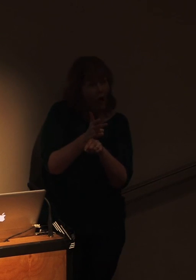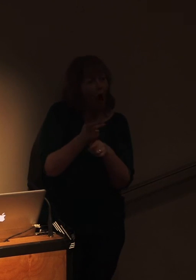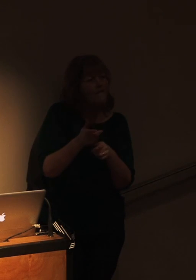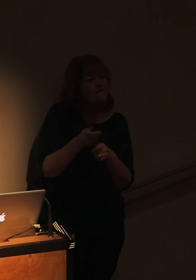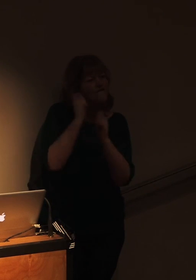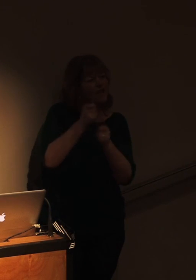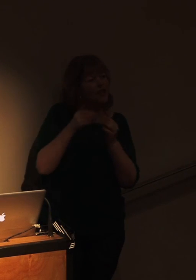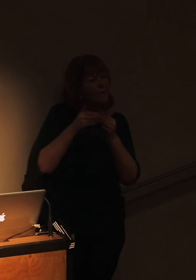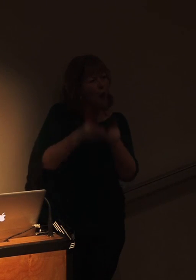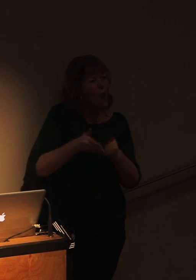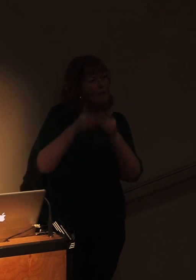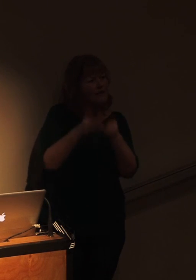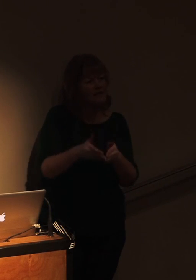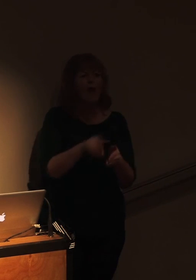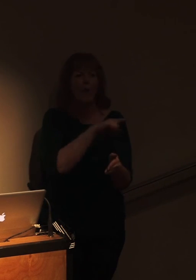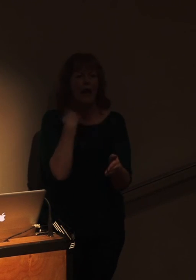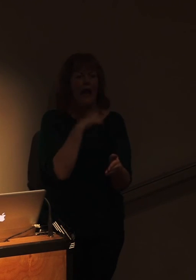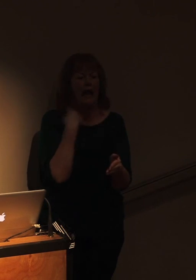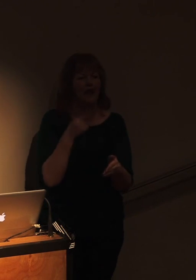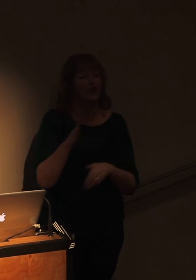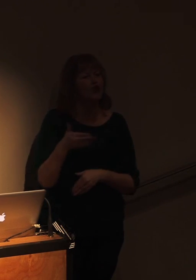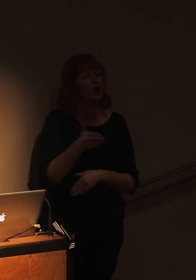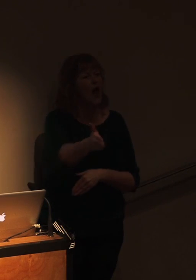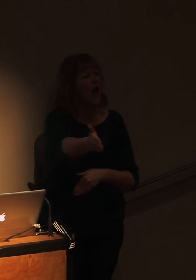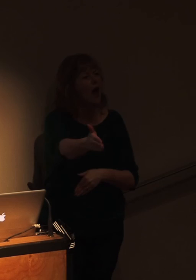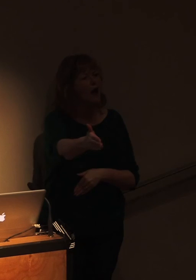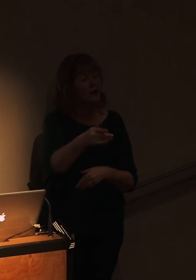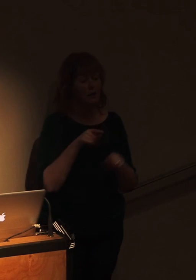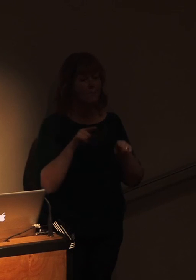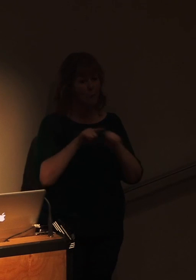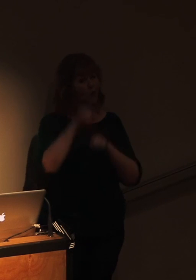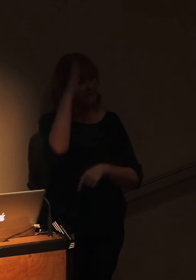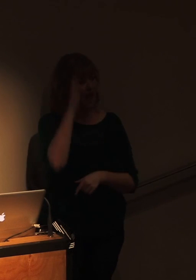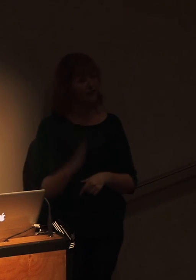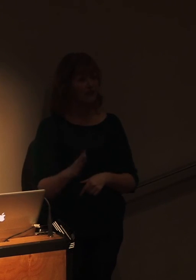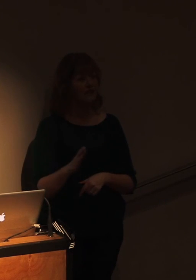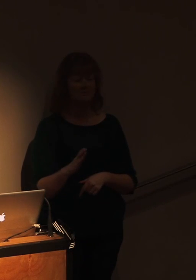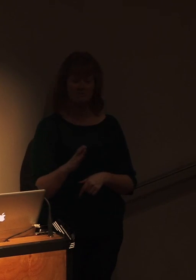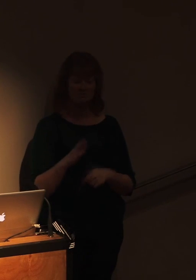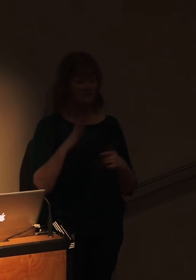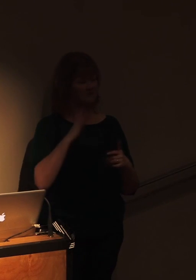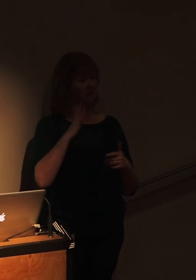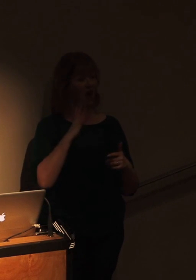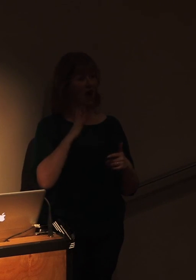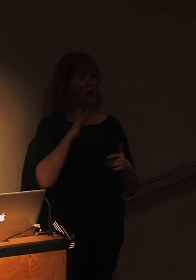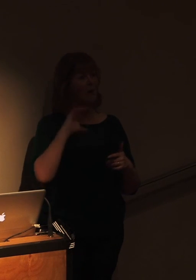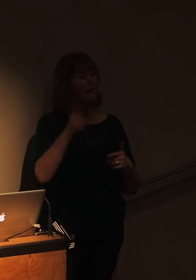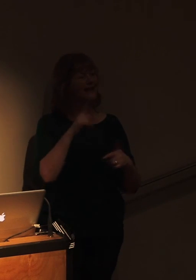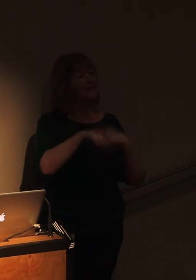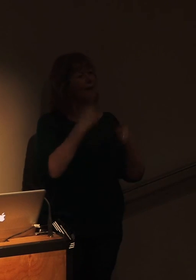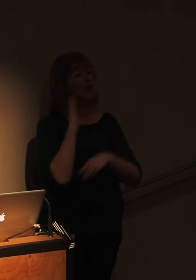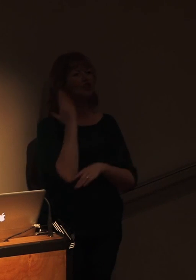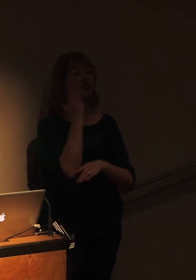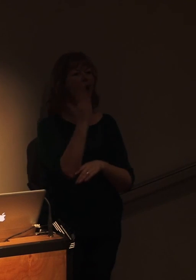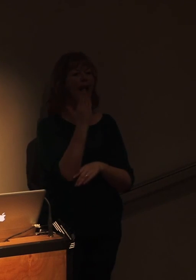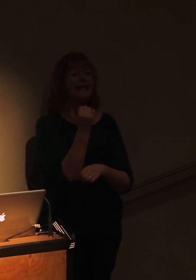you know, in a lot of countries it's perfectly legal. There's nothing wrong with doing it. It's just the impact that it's having on shark populations is